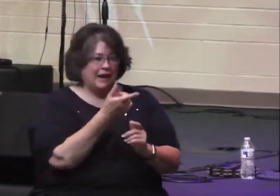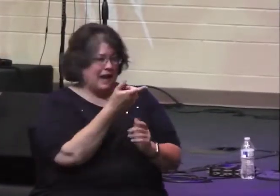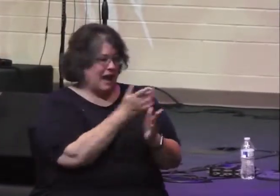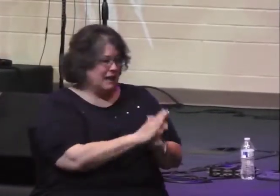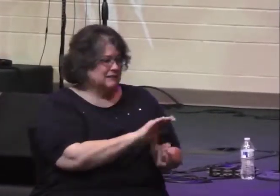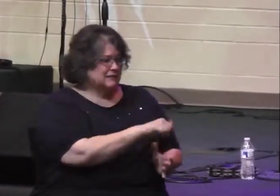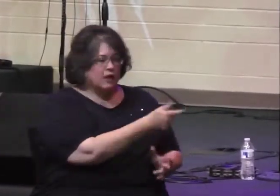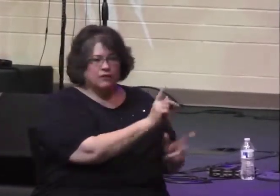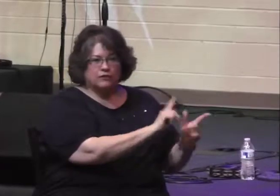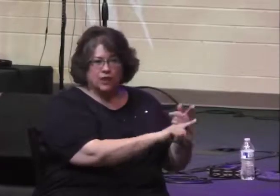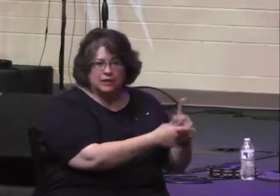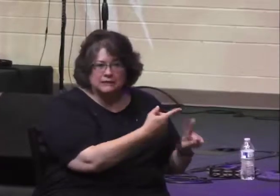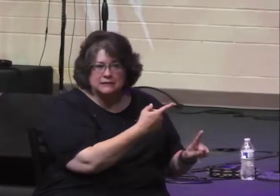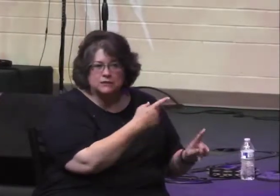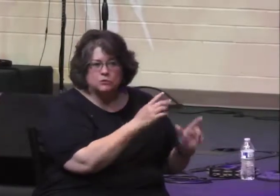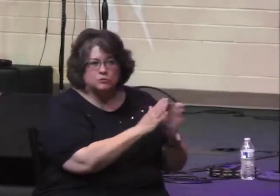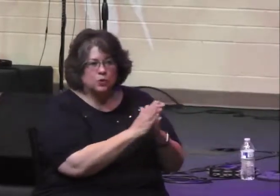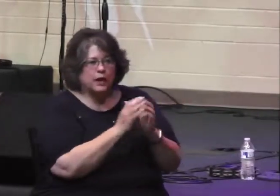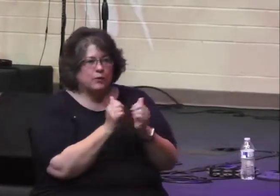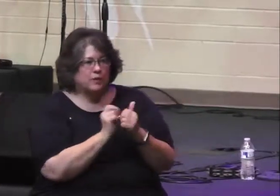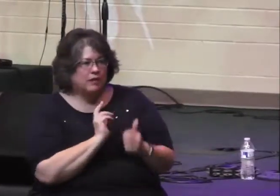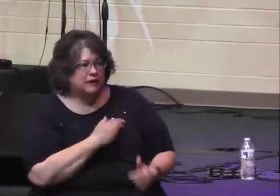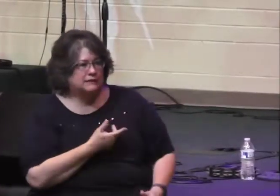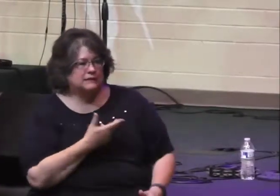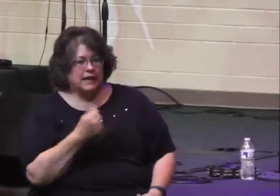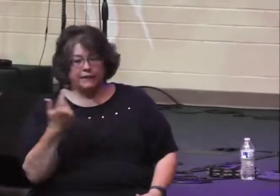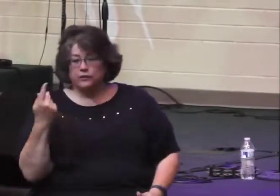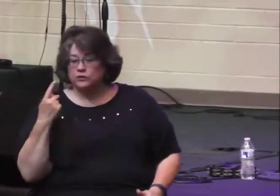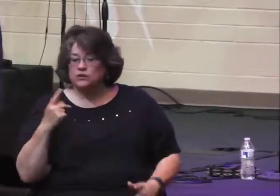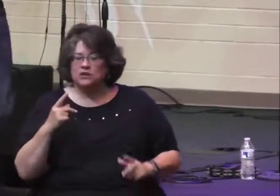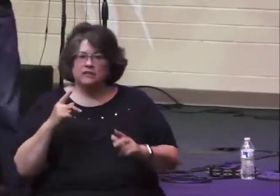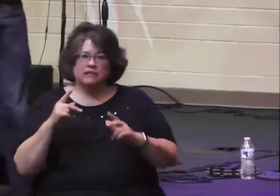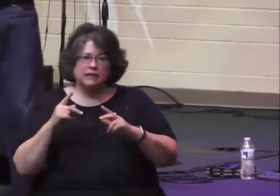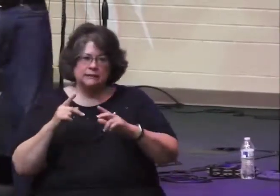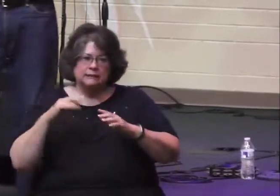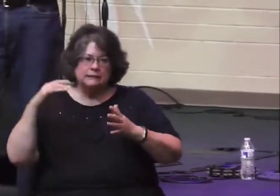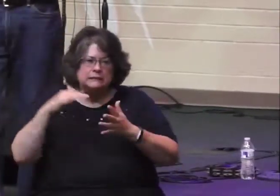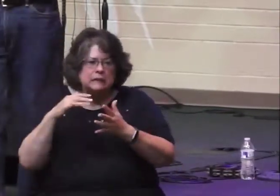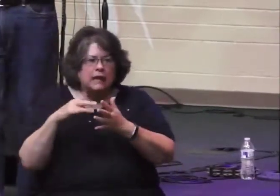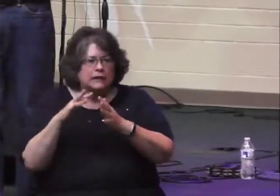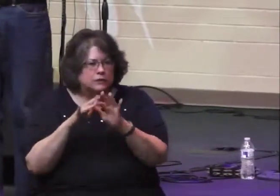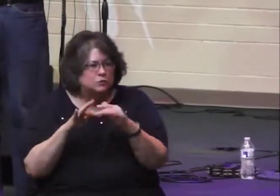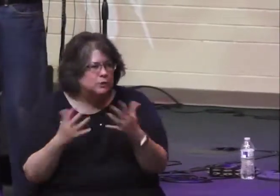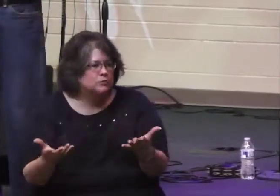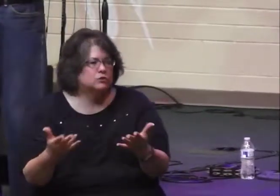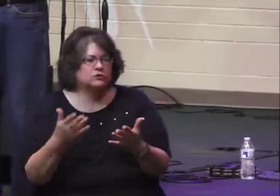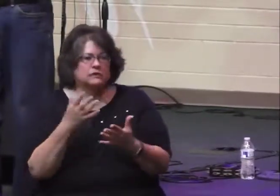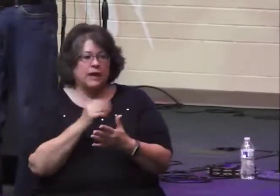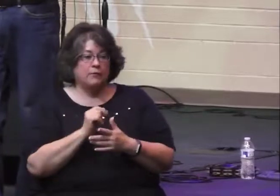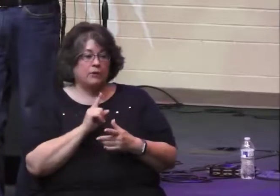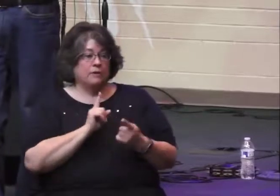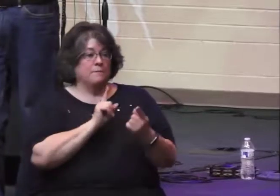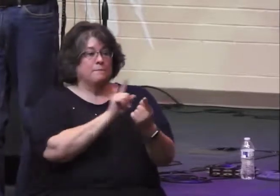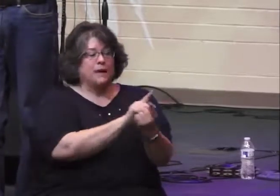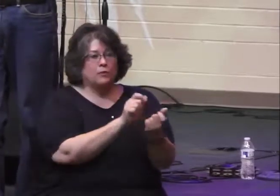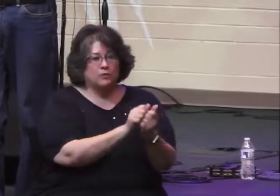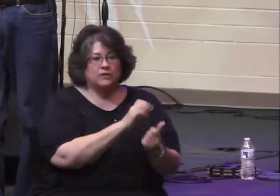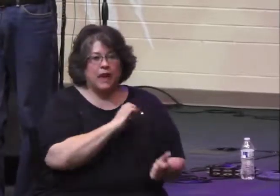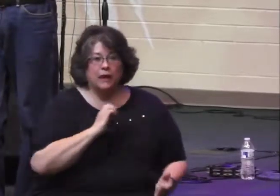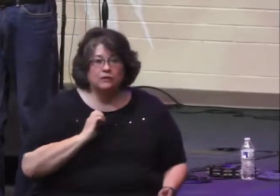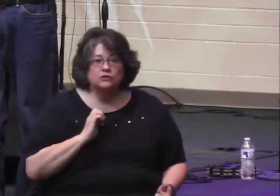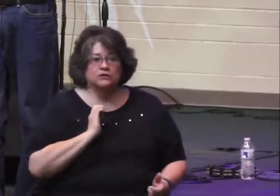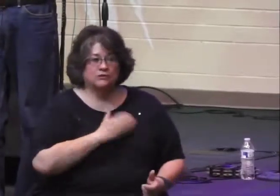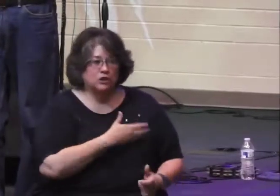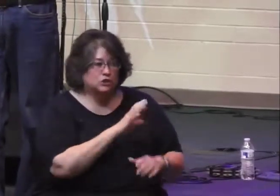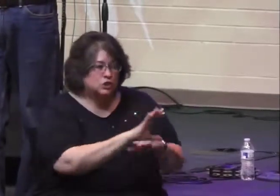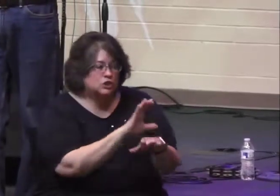asked other friends to pray with us. And we searched the scriptures. And we met with the elders of our church so